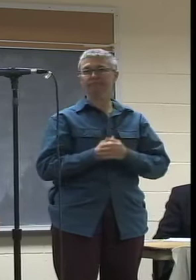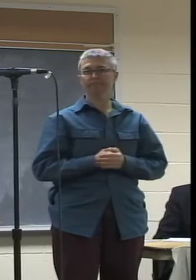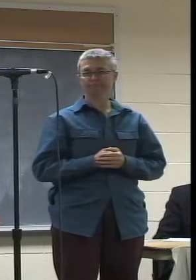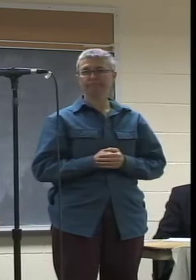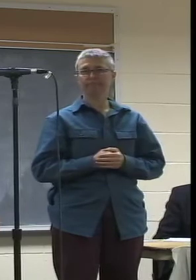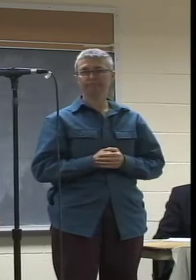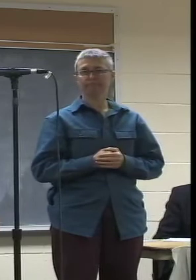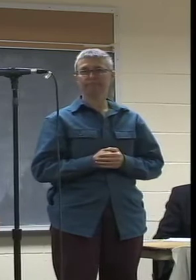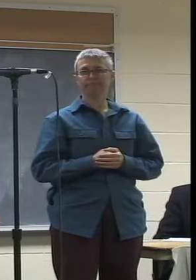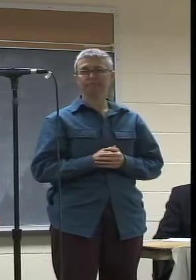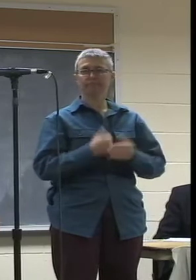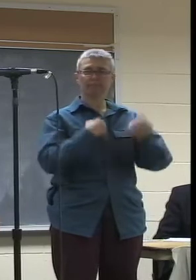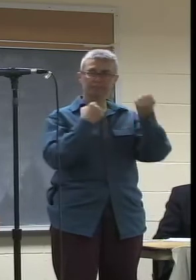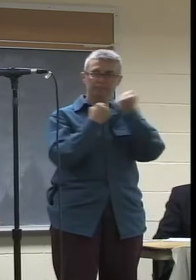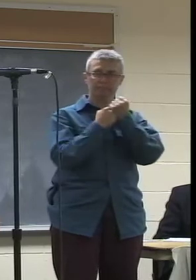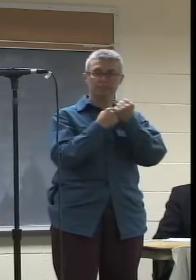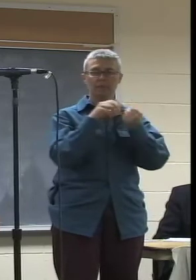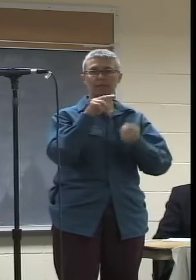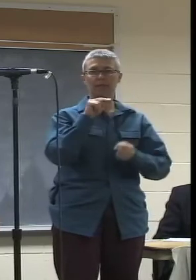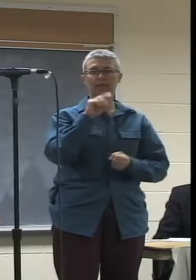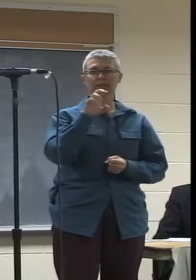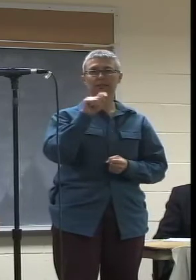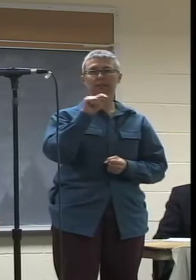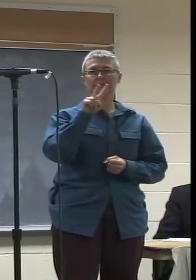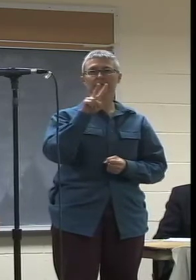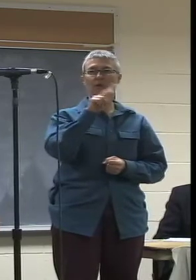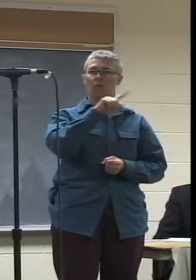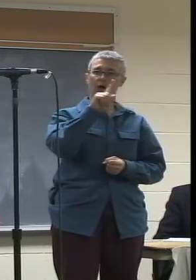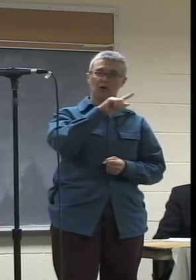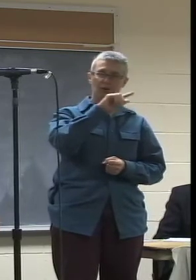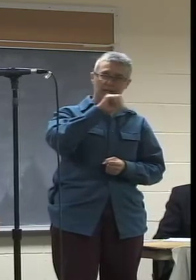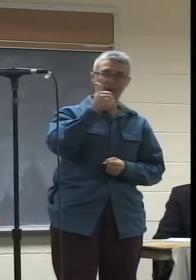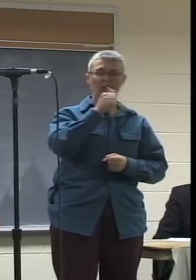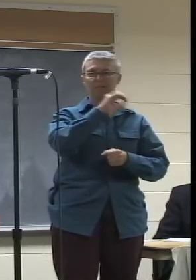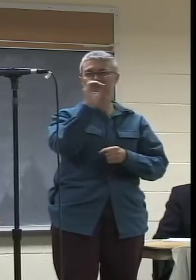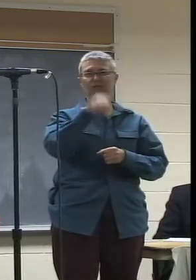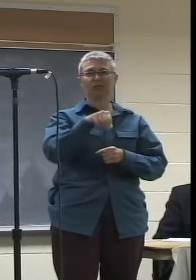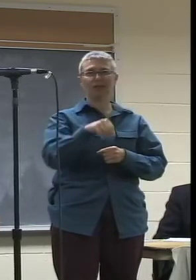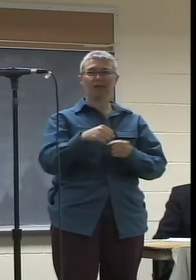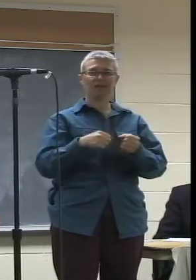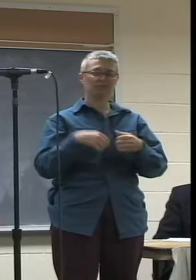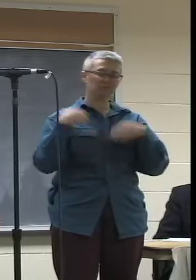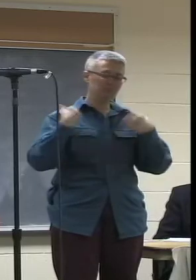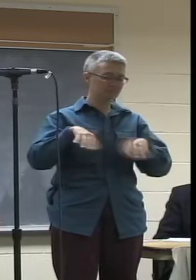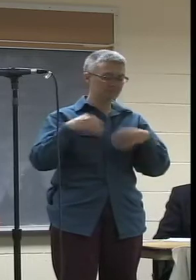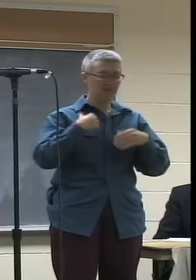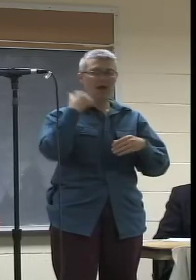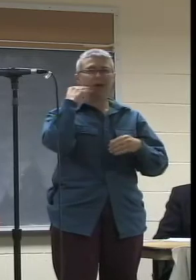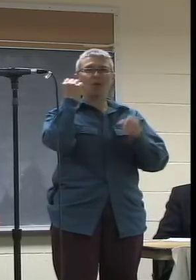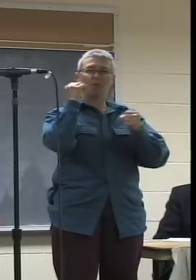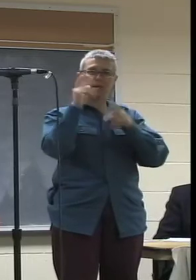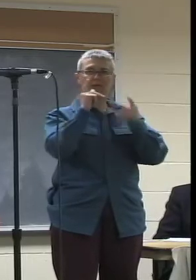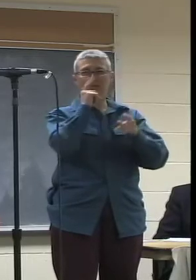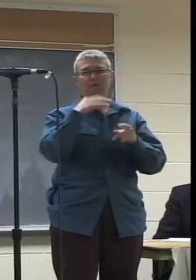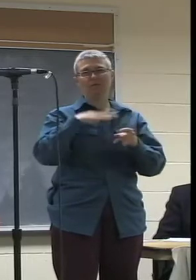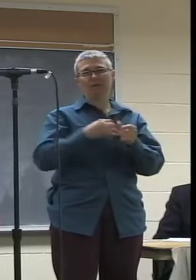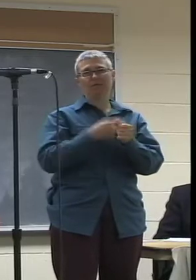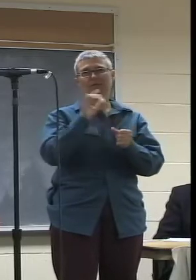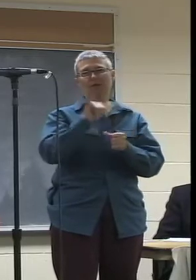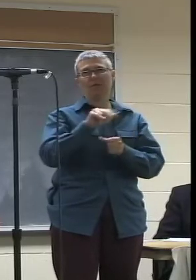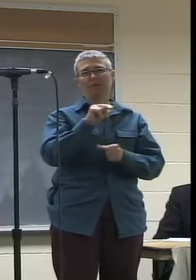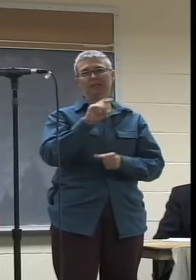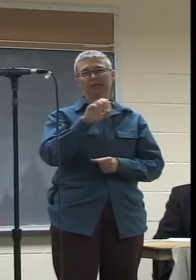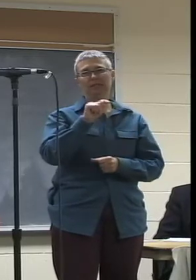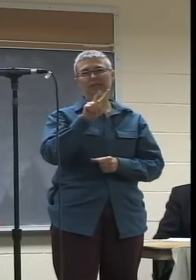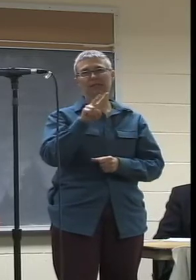I support NCTV 110 percent. I know many people over the years that have benefited from it. I would like to